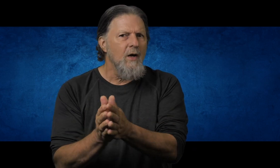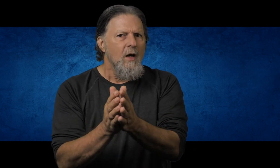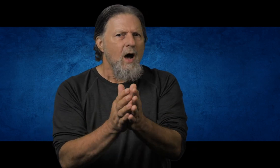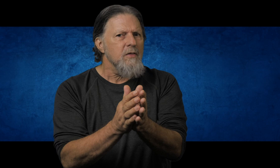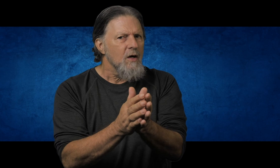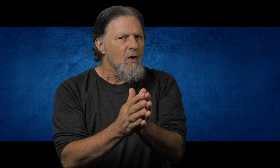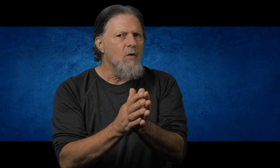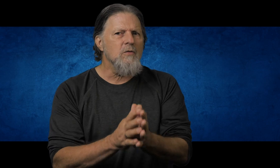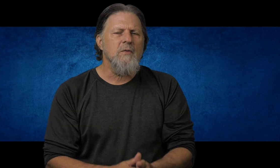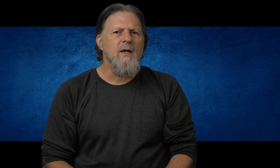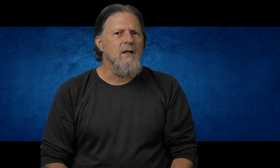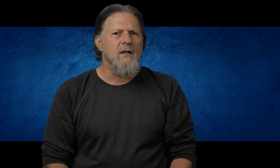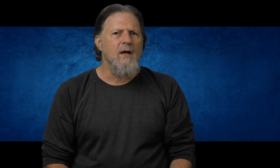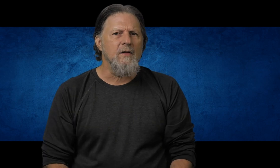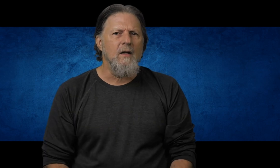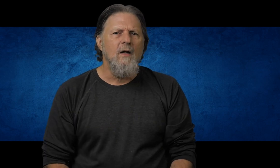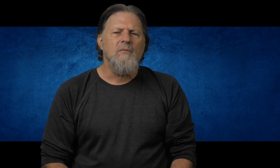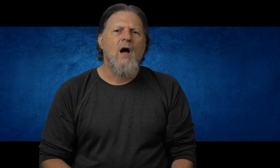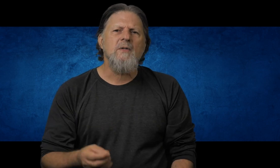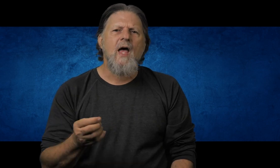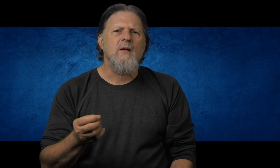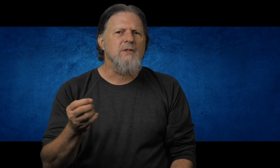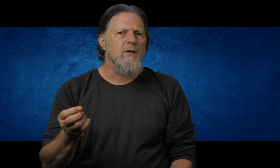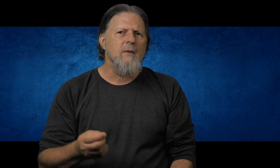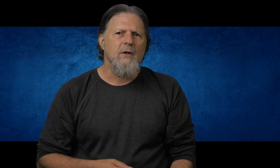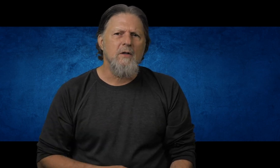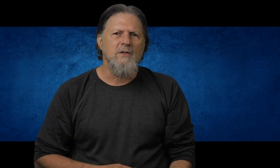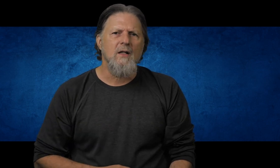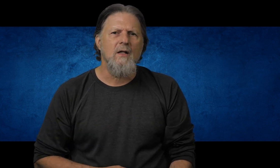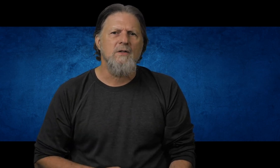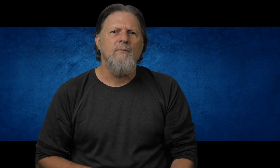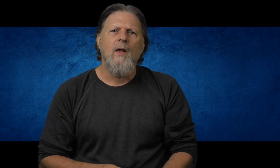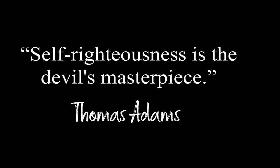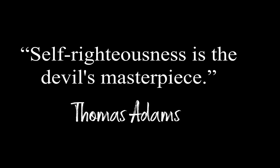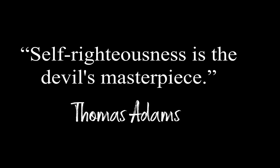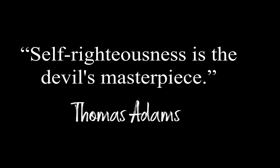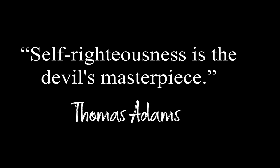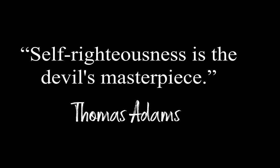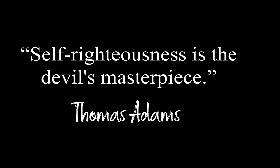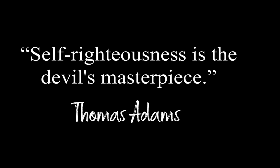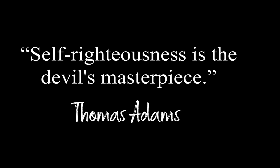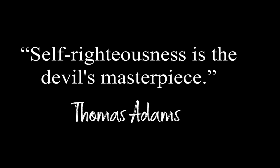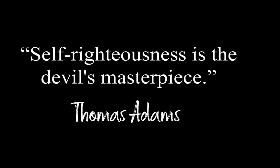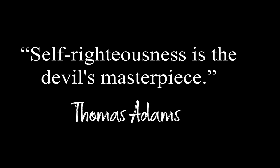on their own to make it into heaven. Thomas Adams, that great Puritan, said this, self-righteousness is the